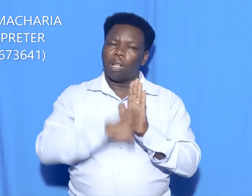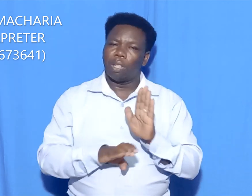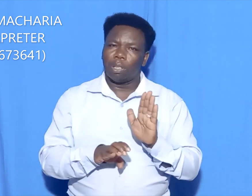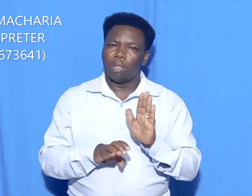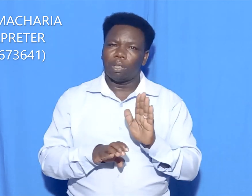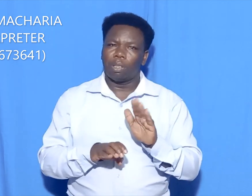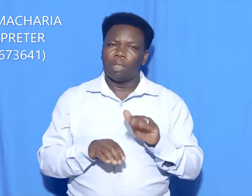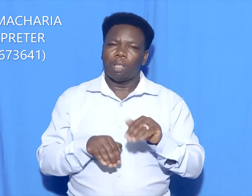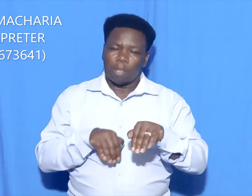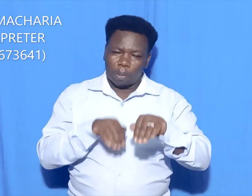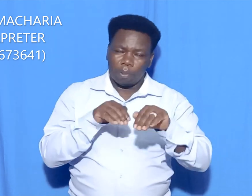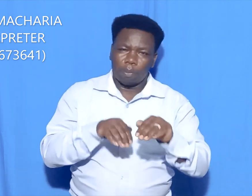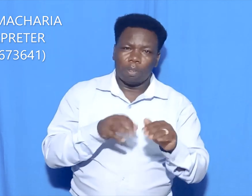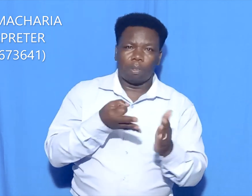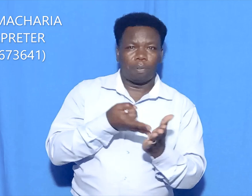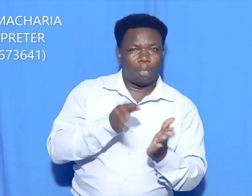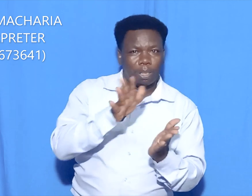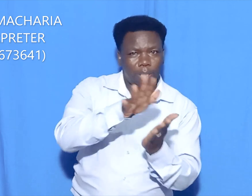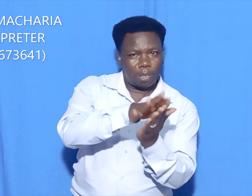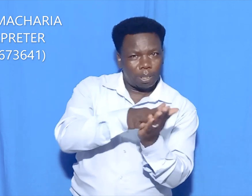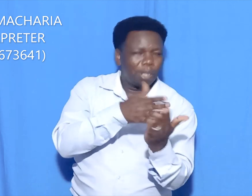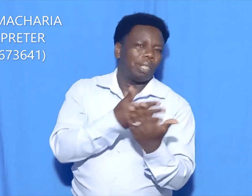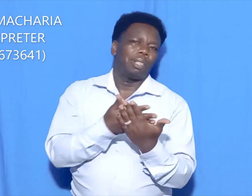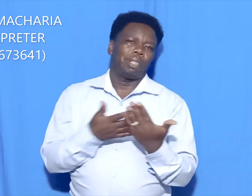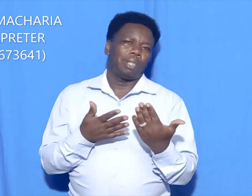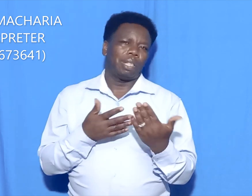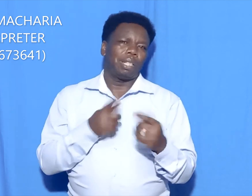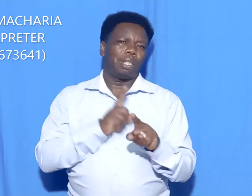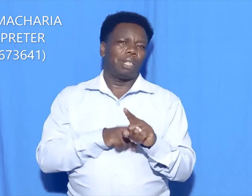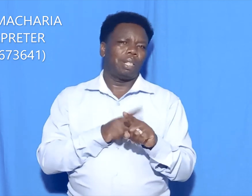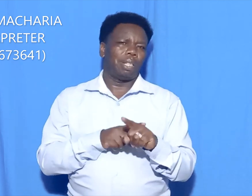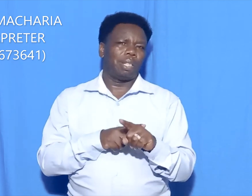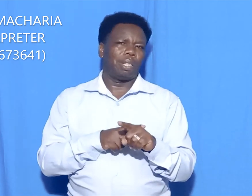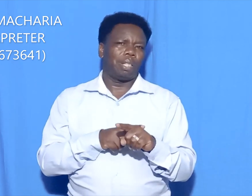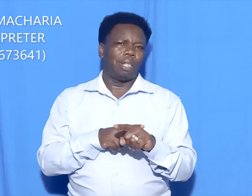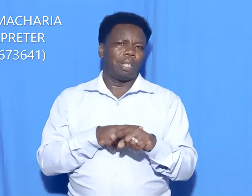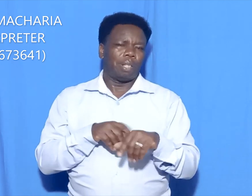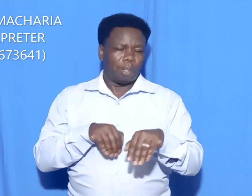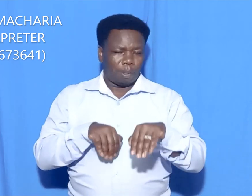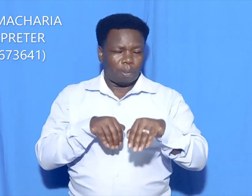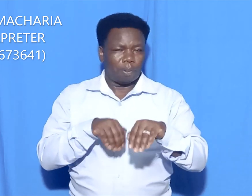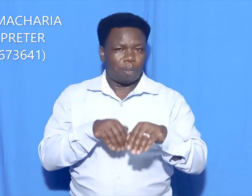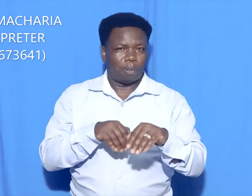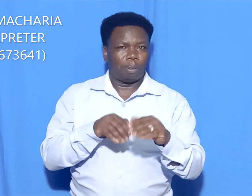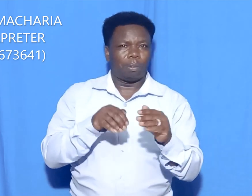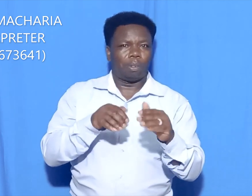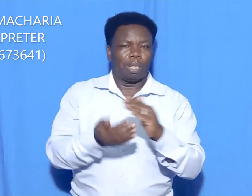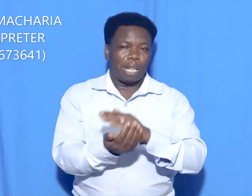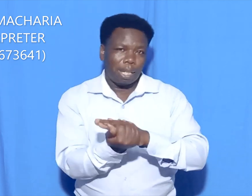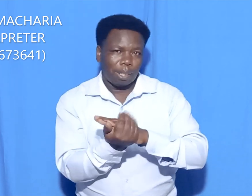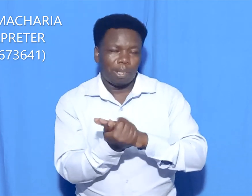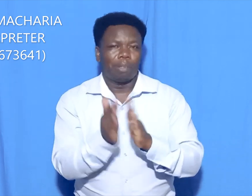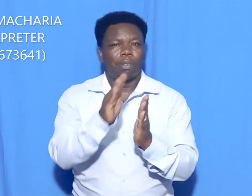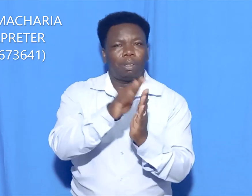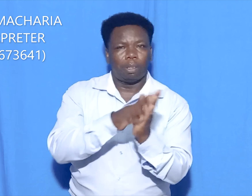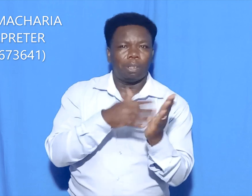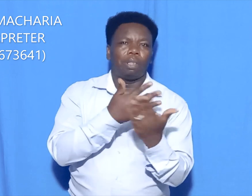far as a fee structure. Bank rates as far attachment is clear. The second section